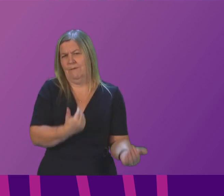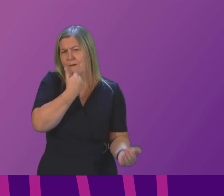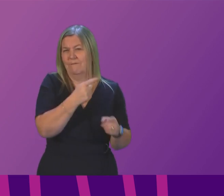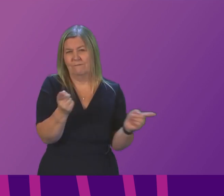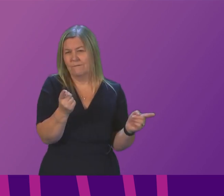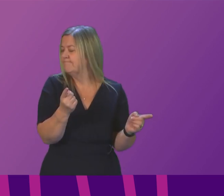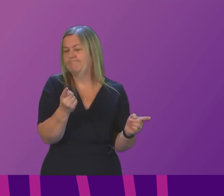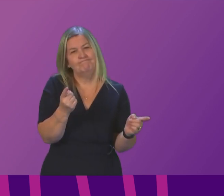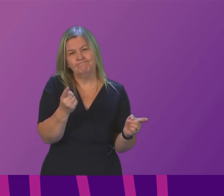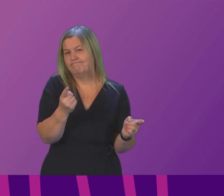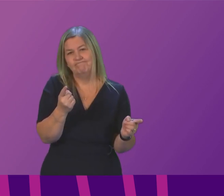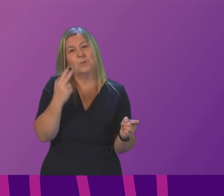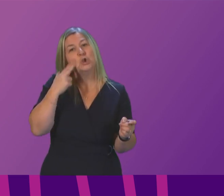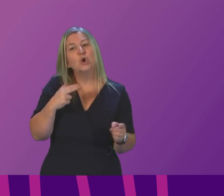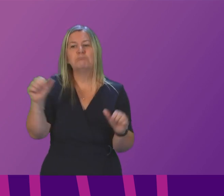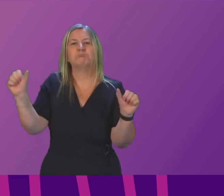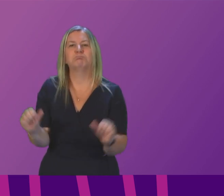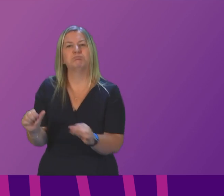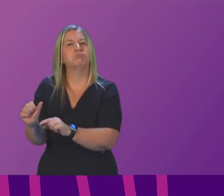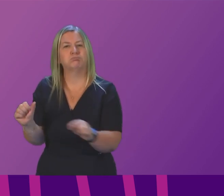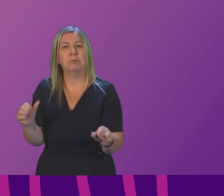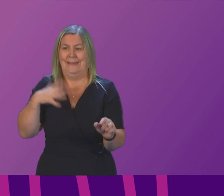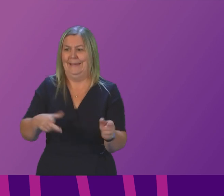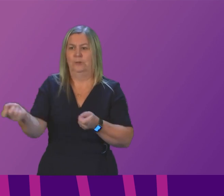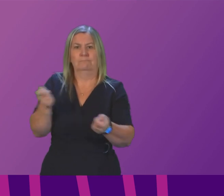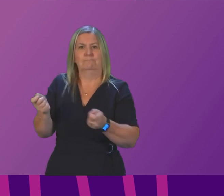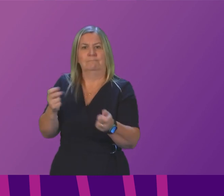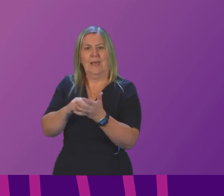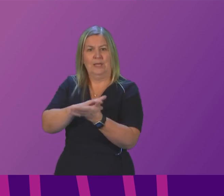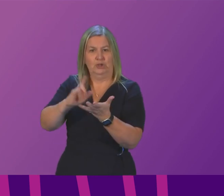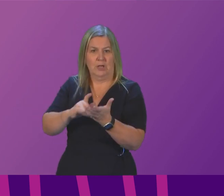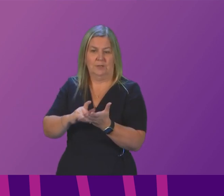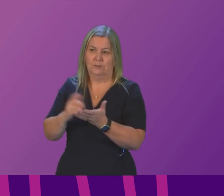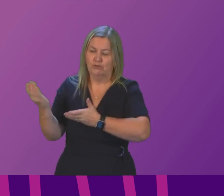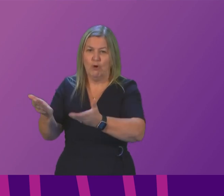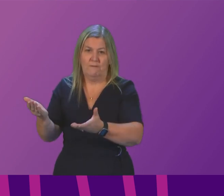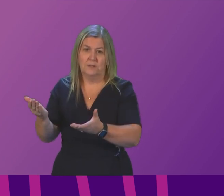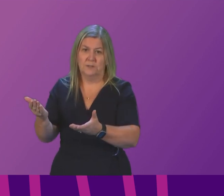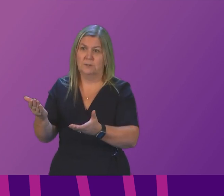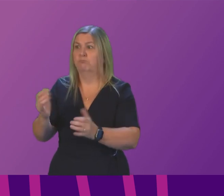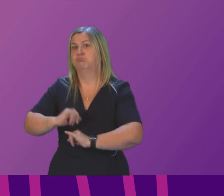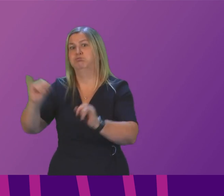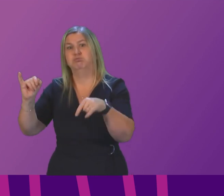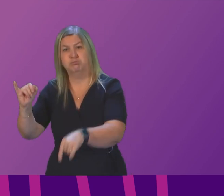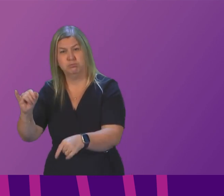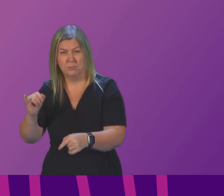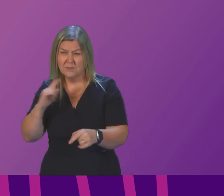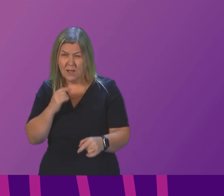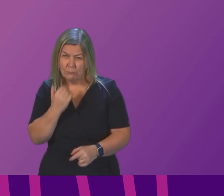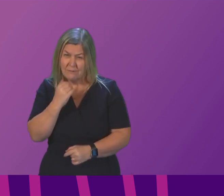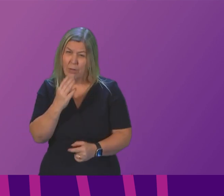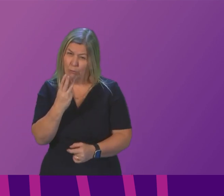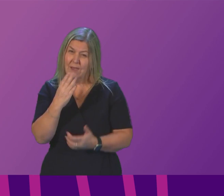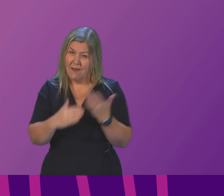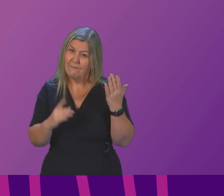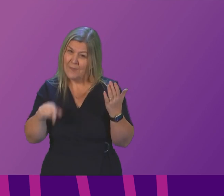the shortfall in registered nurses needed to run NHS services has never been higher they say there is a shortfall of almost 3,500 nurses